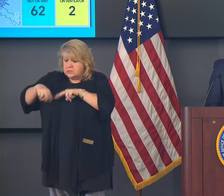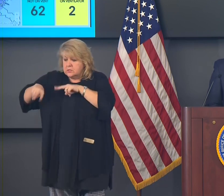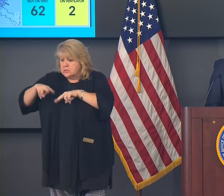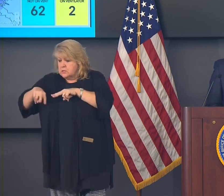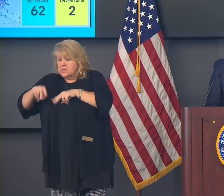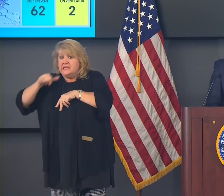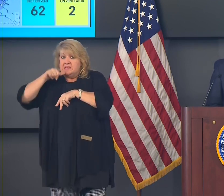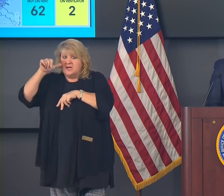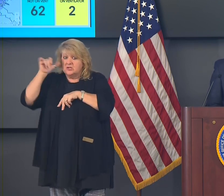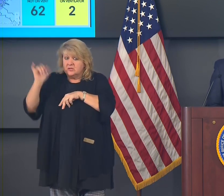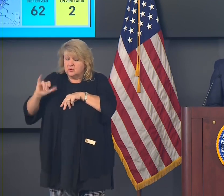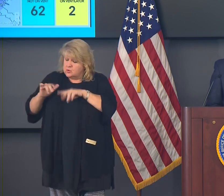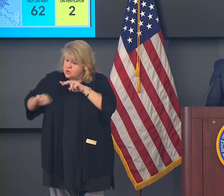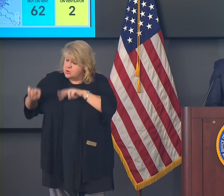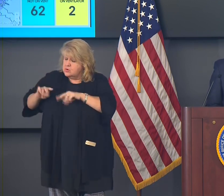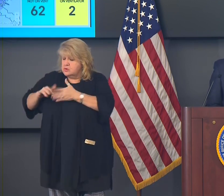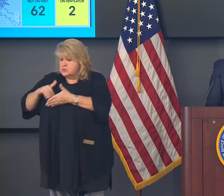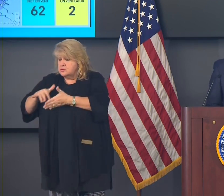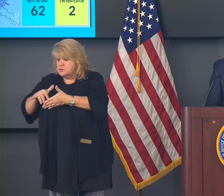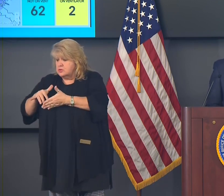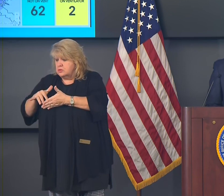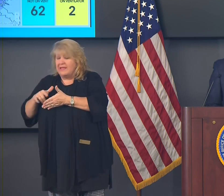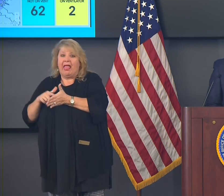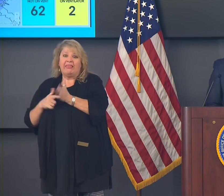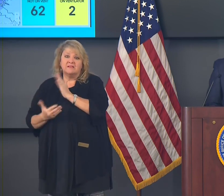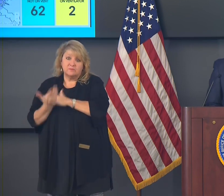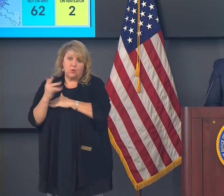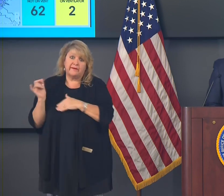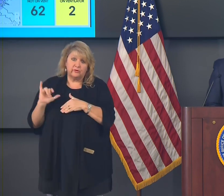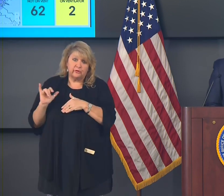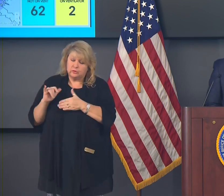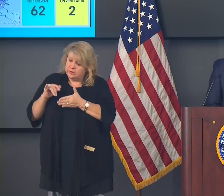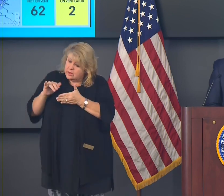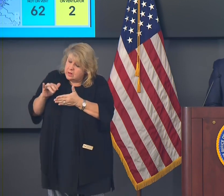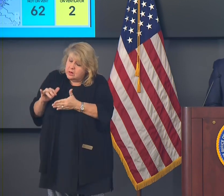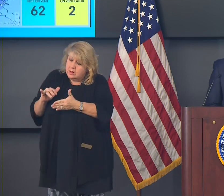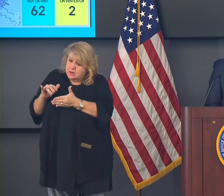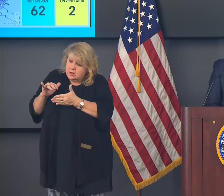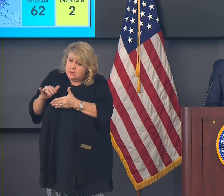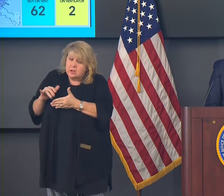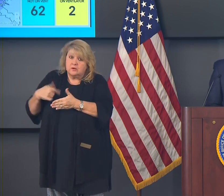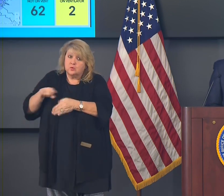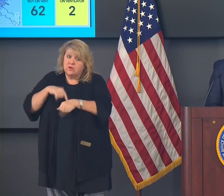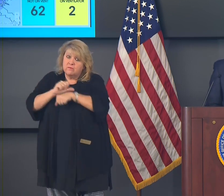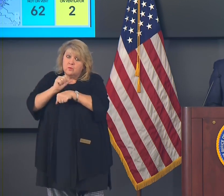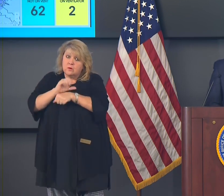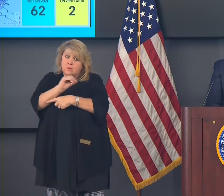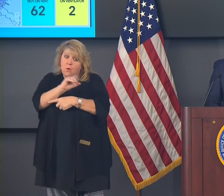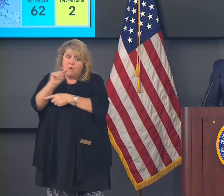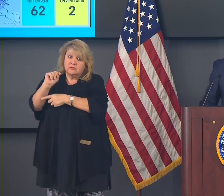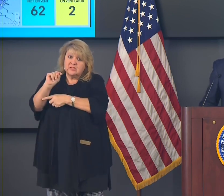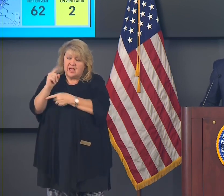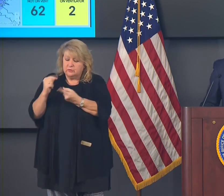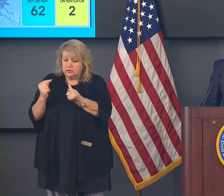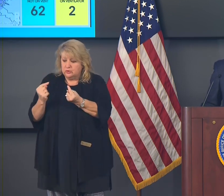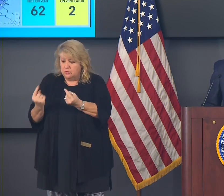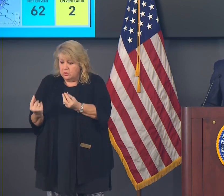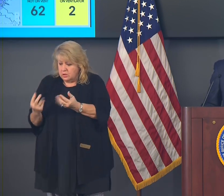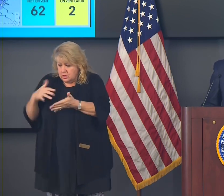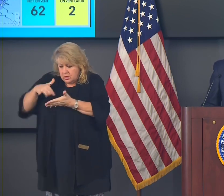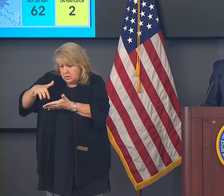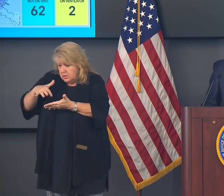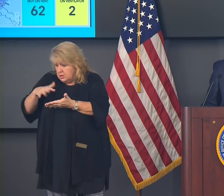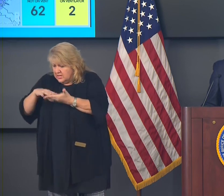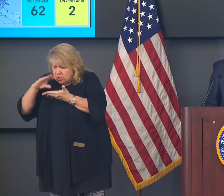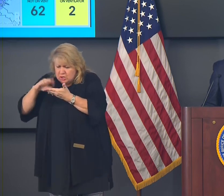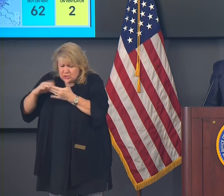yesterday and actually again this morning because we've been working overtime to try to digest this information and